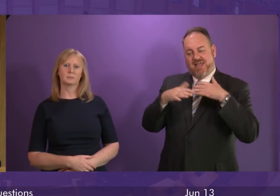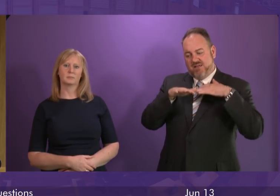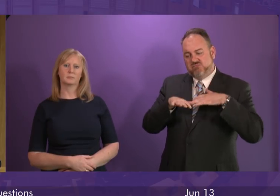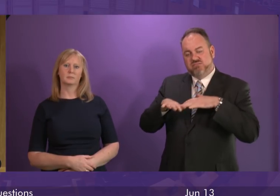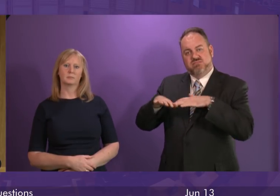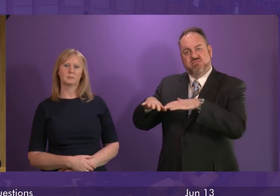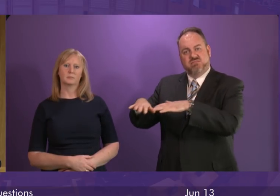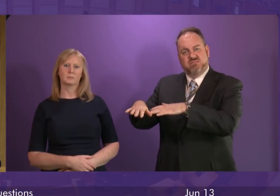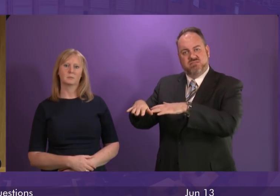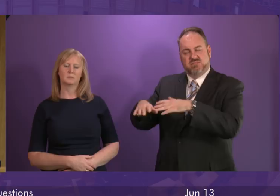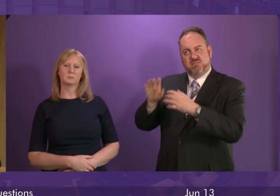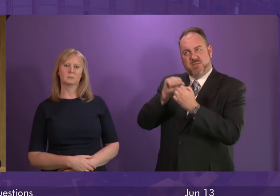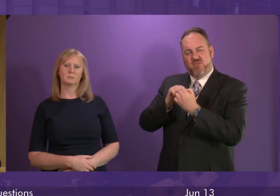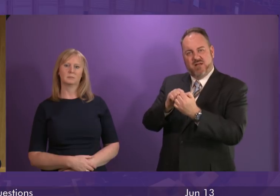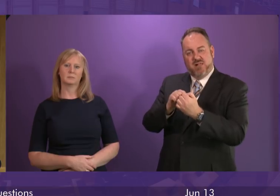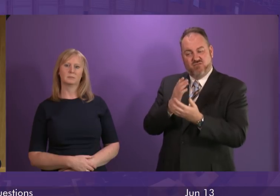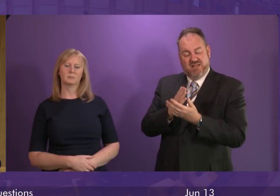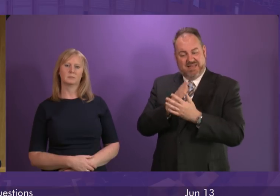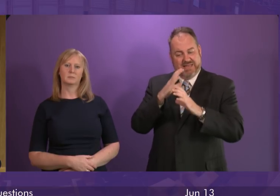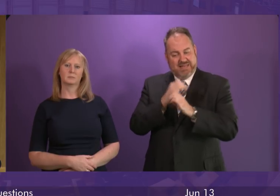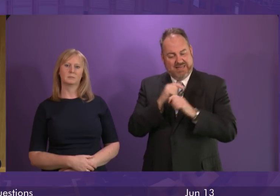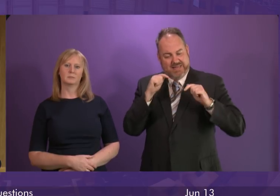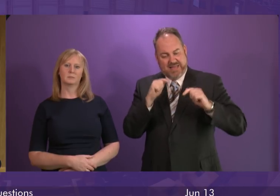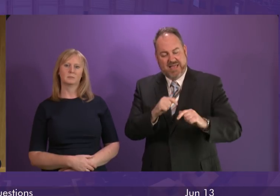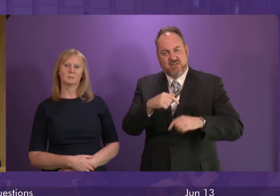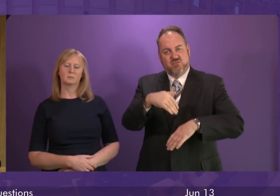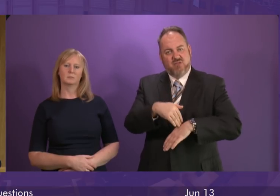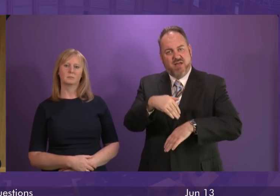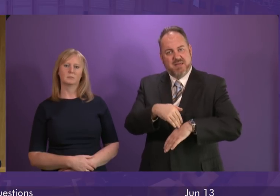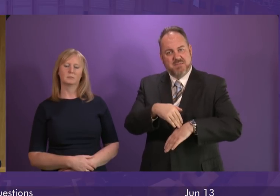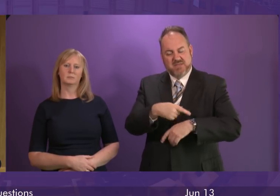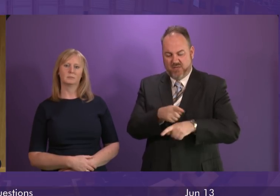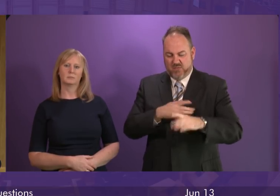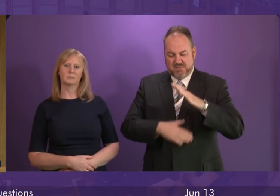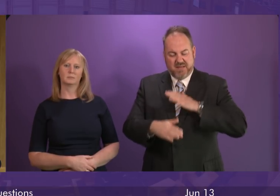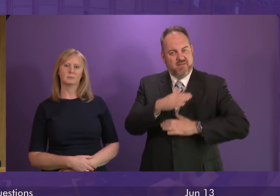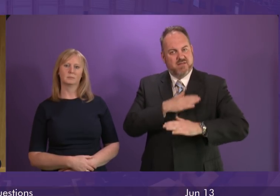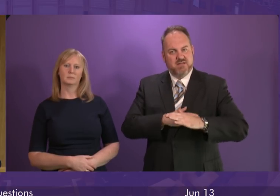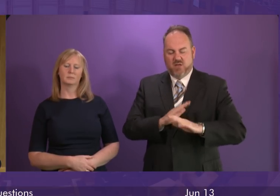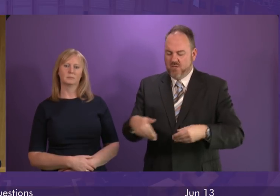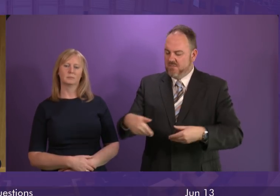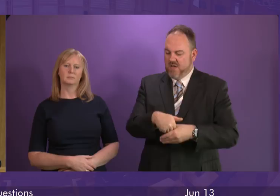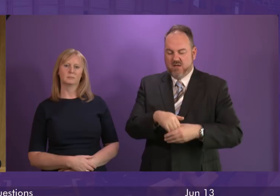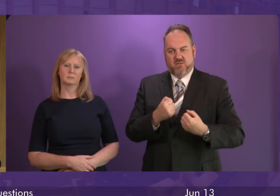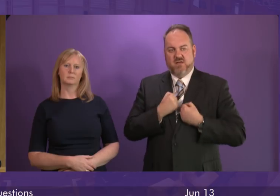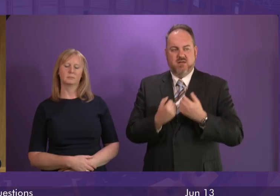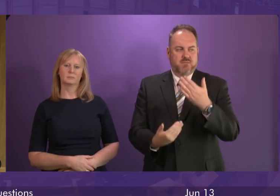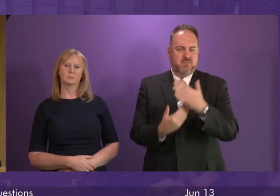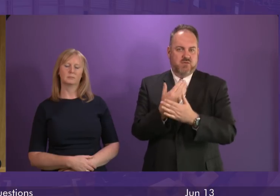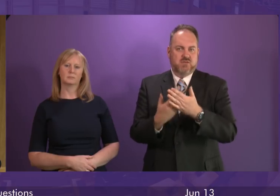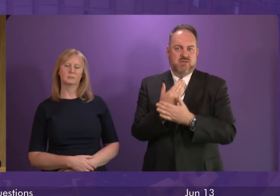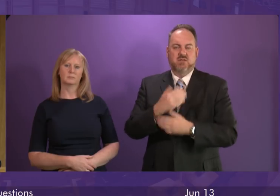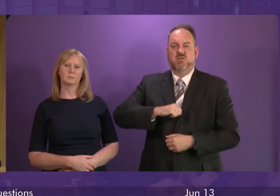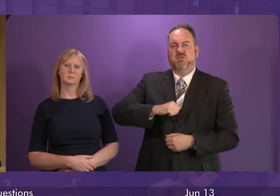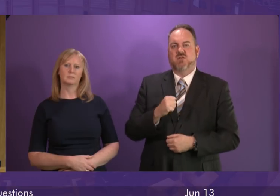in sending a message that hate crimes, hate behaviours have no place in a modern Scotland and